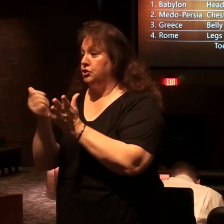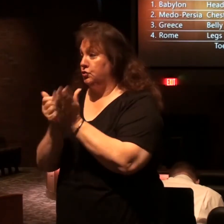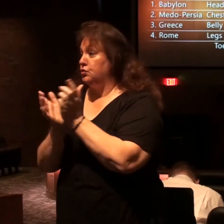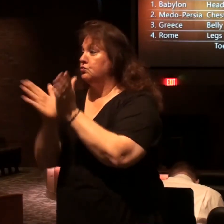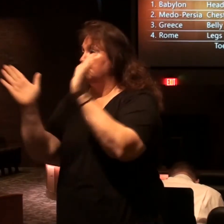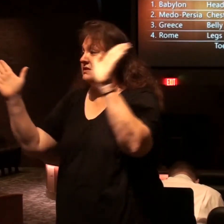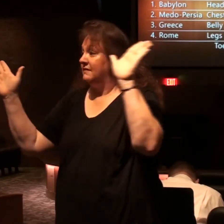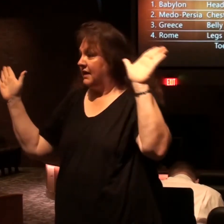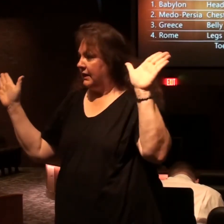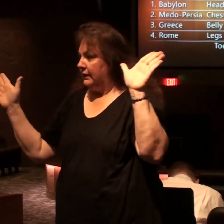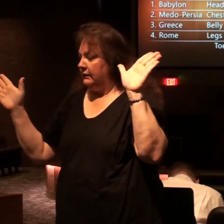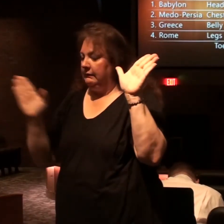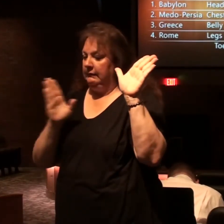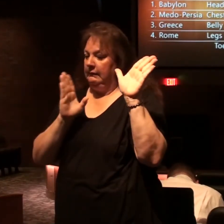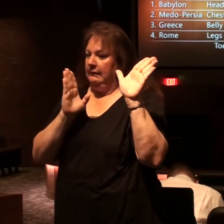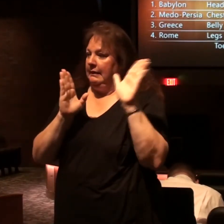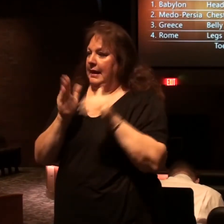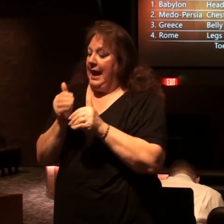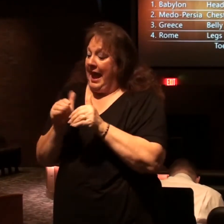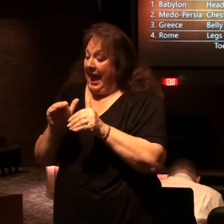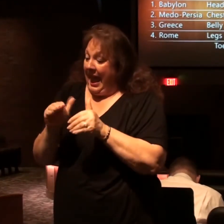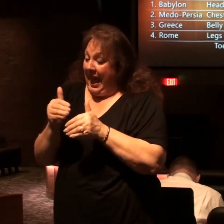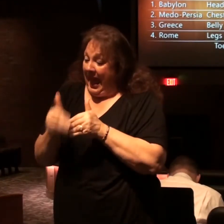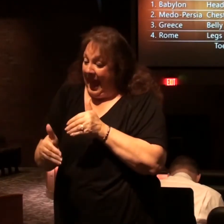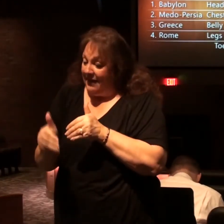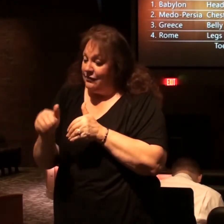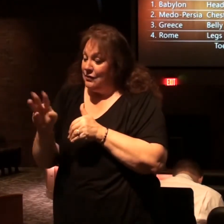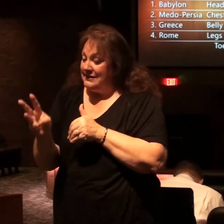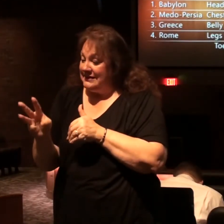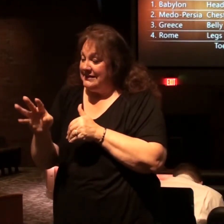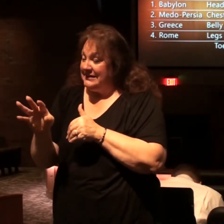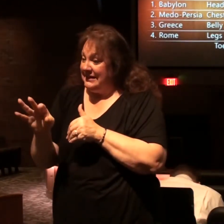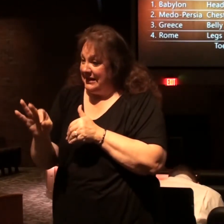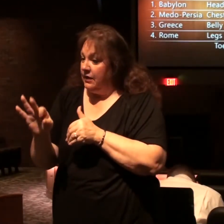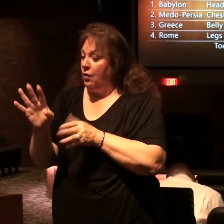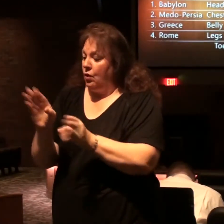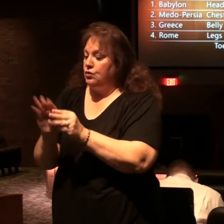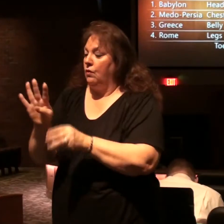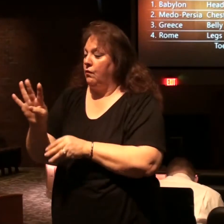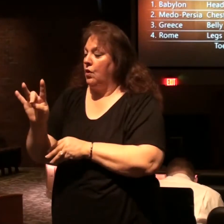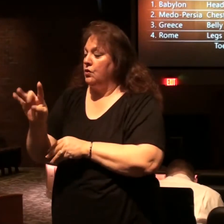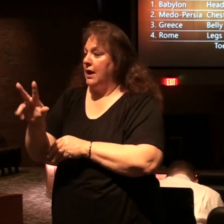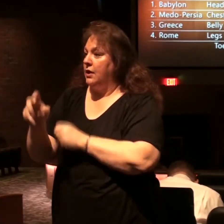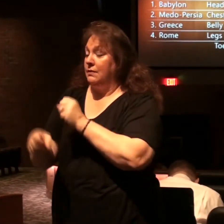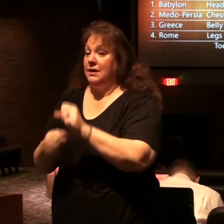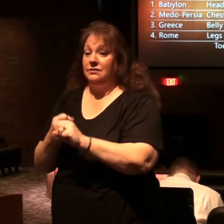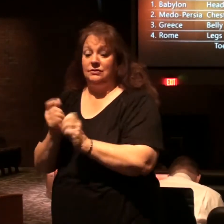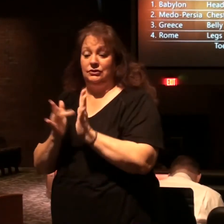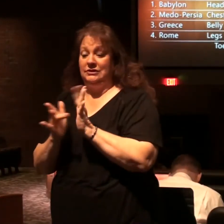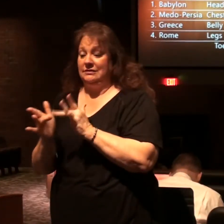know it's after the 69 week 483 years he has nothing